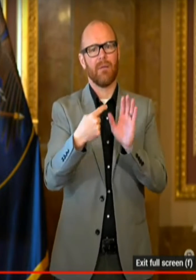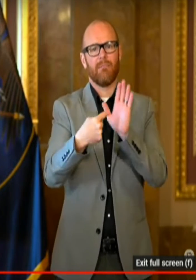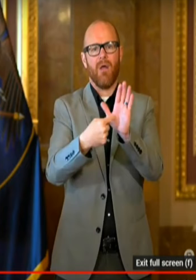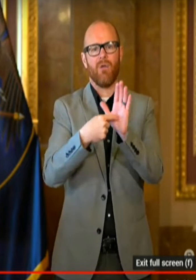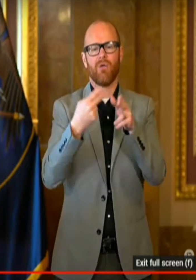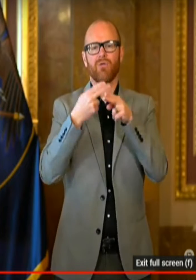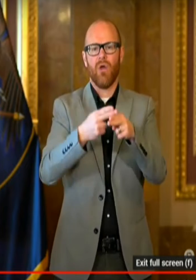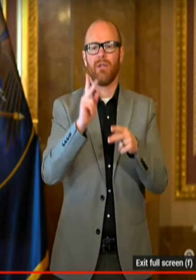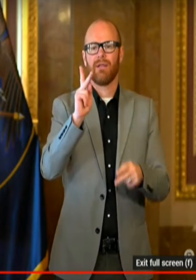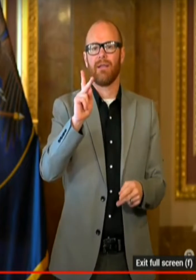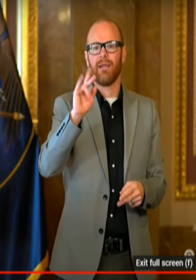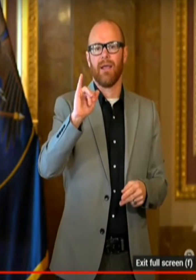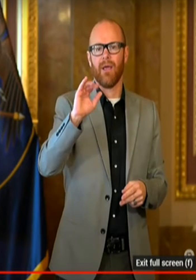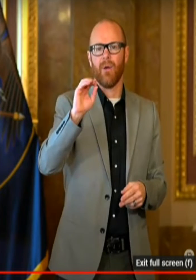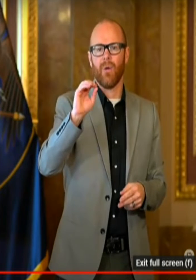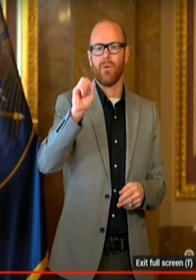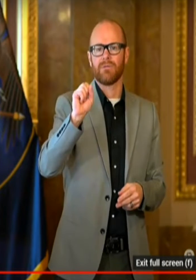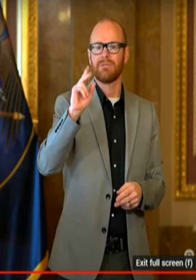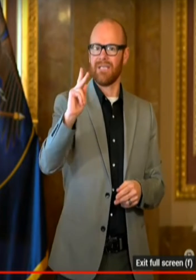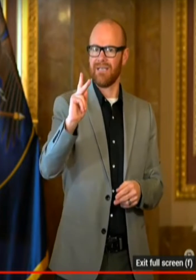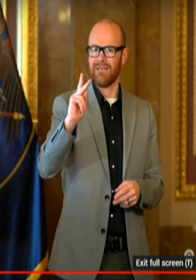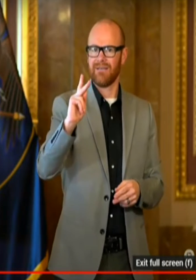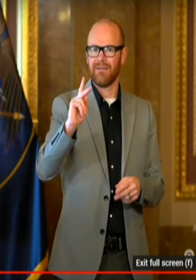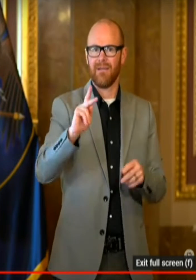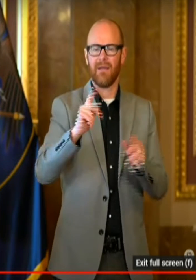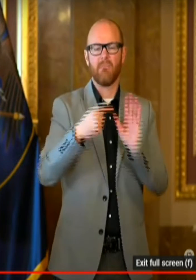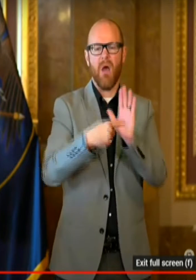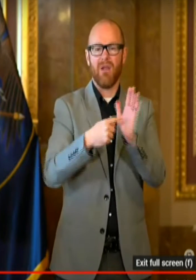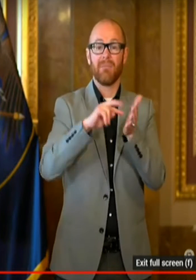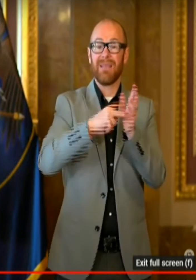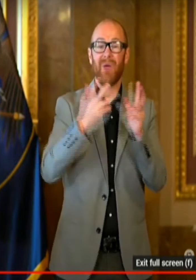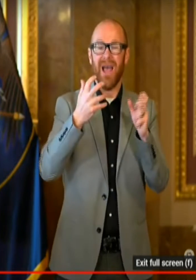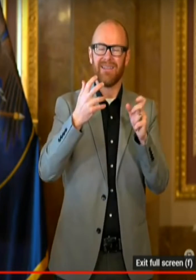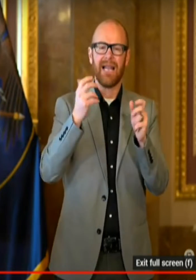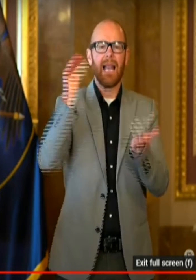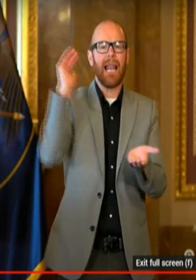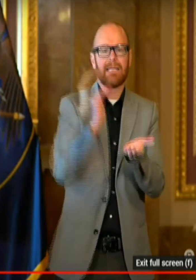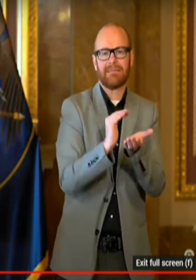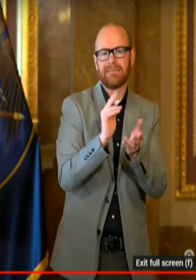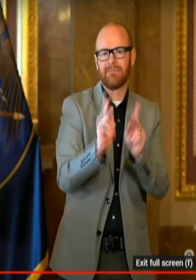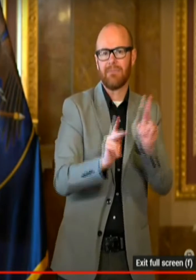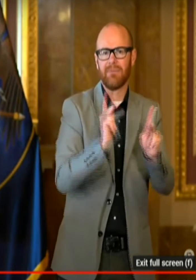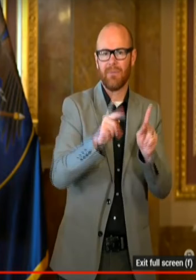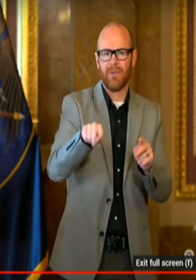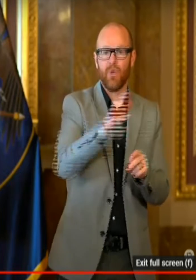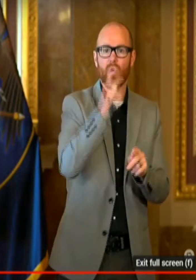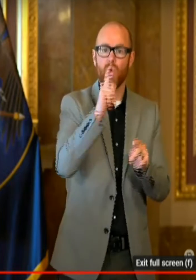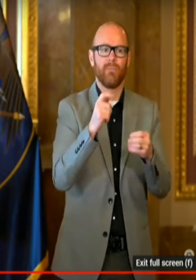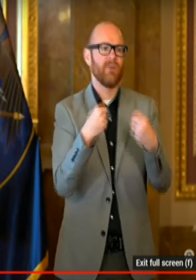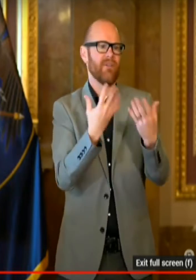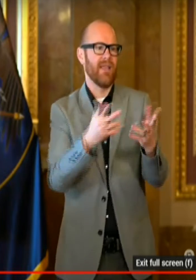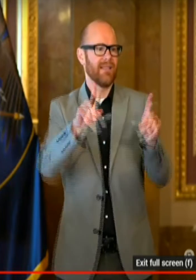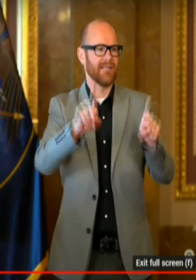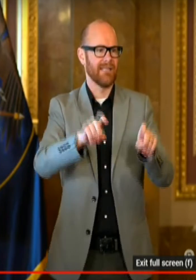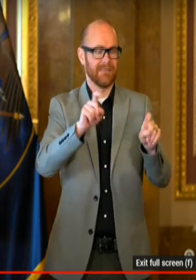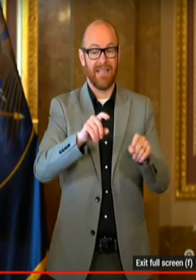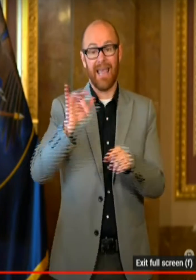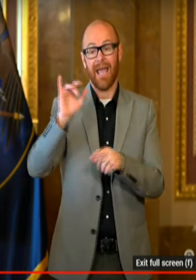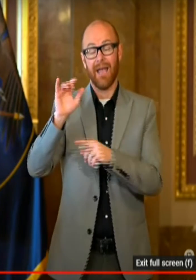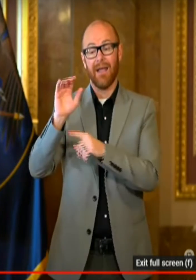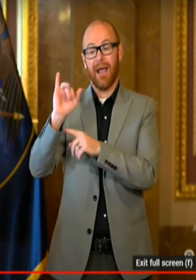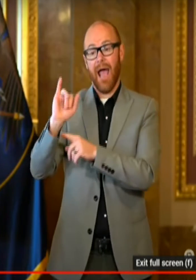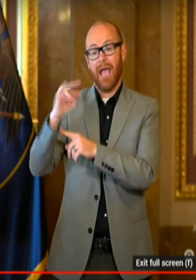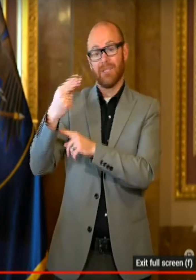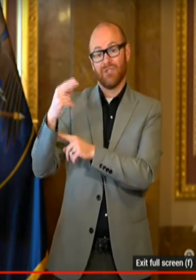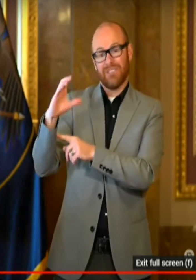model, which is a lighter staffed version of testing, modeled after some work that Intermountain did and also the University of Utah have been doing in this